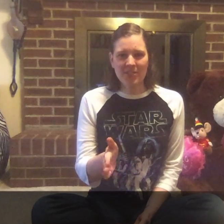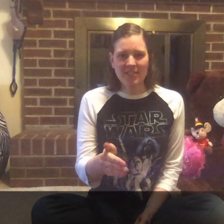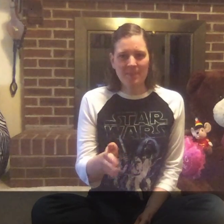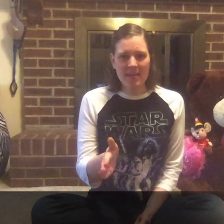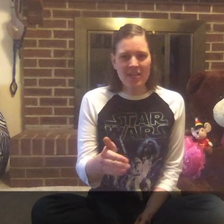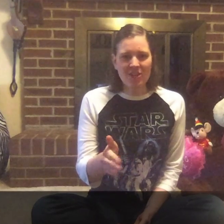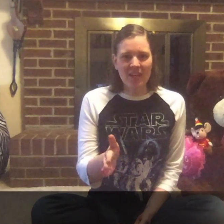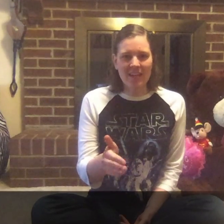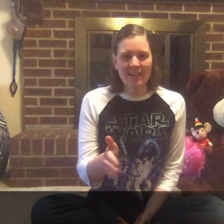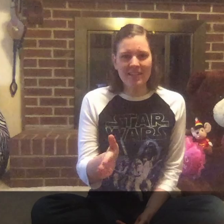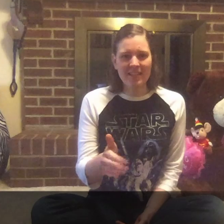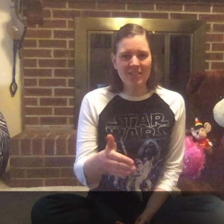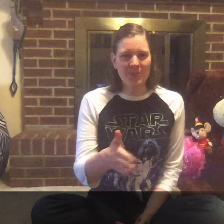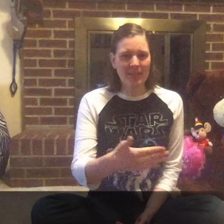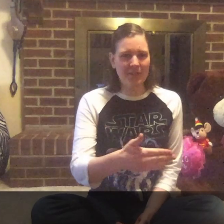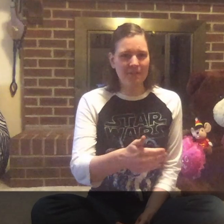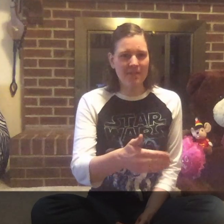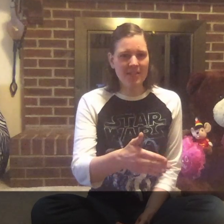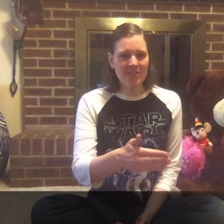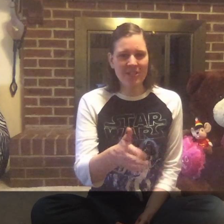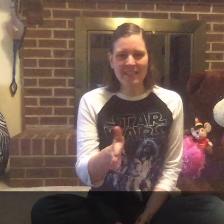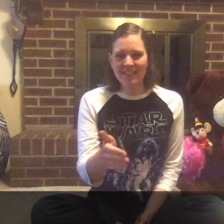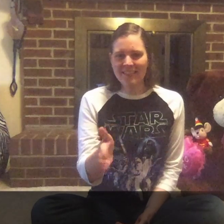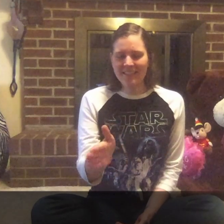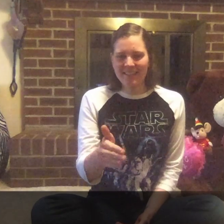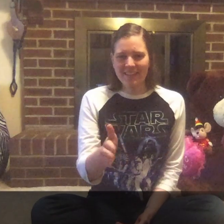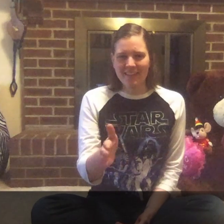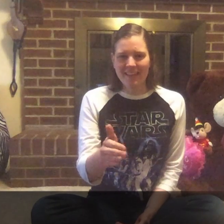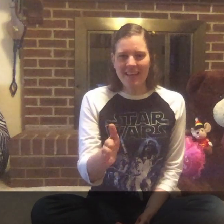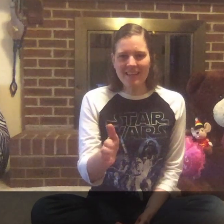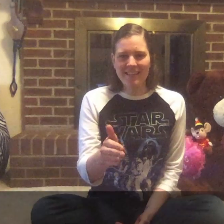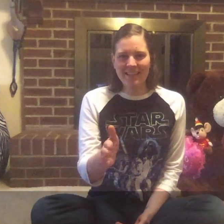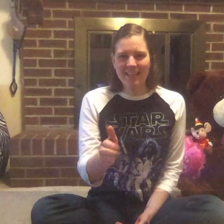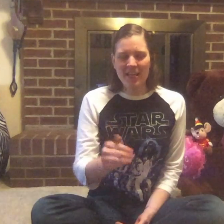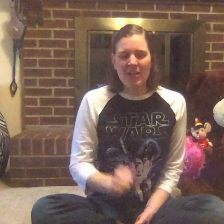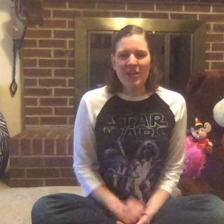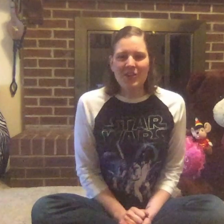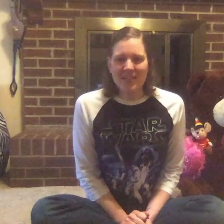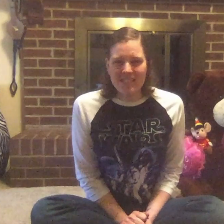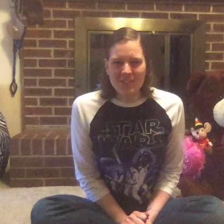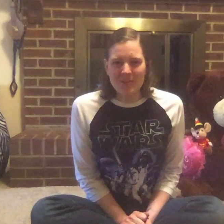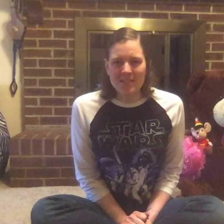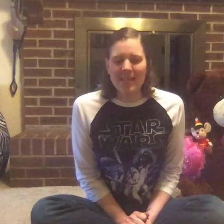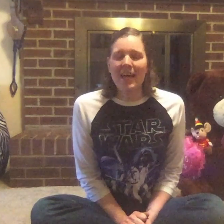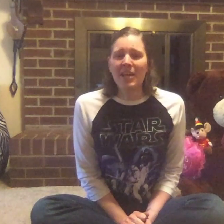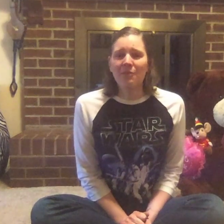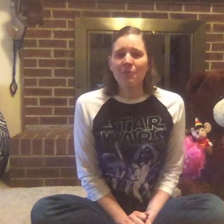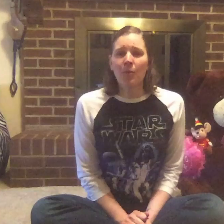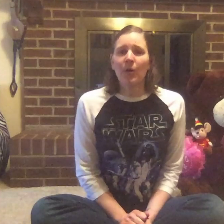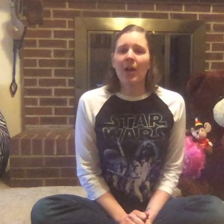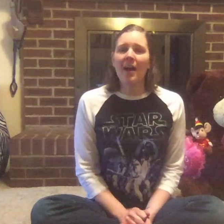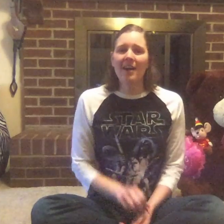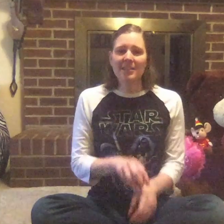just making your hand into a little fish, like that. You need to know the sign for octopus.